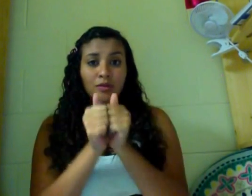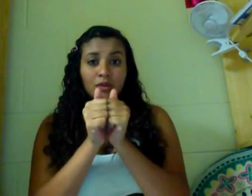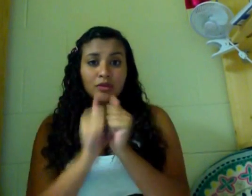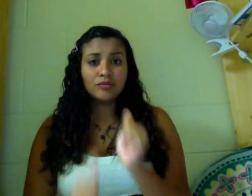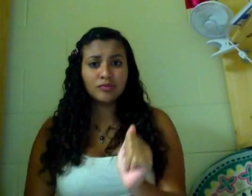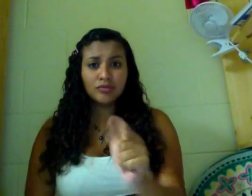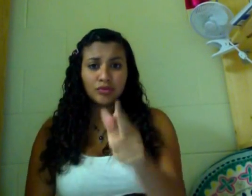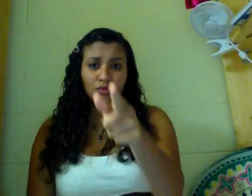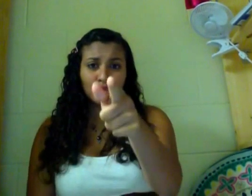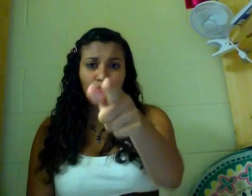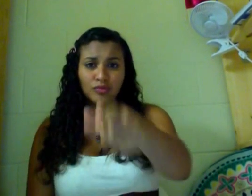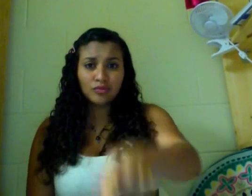Over you